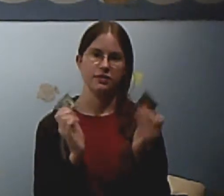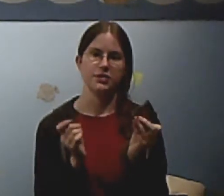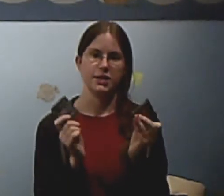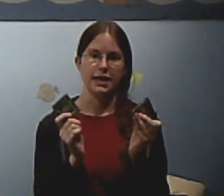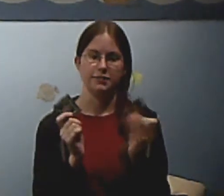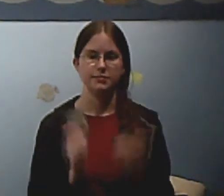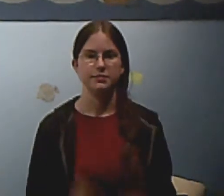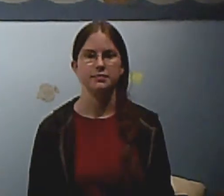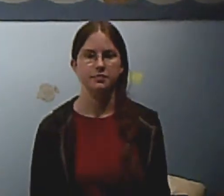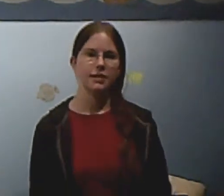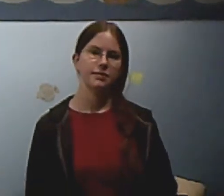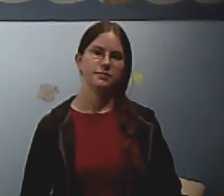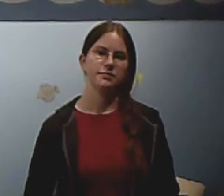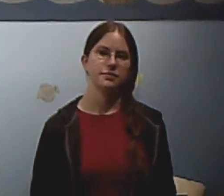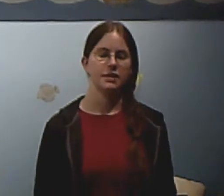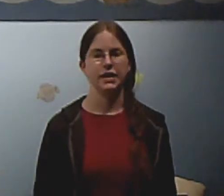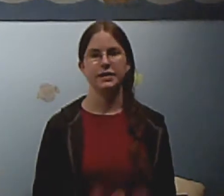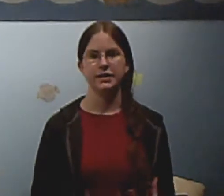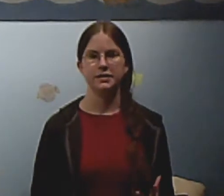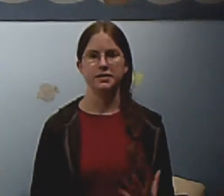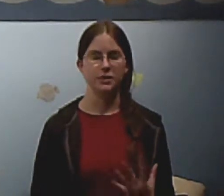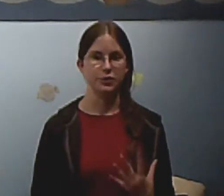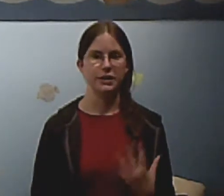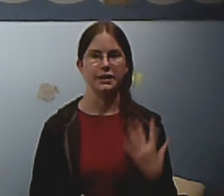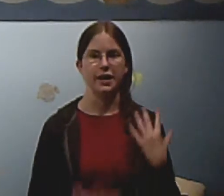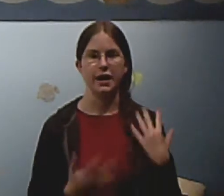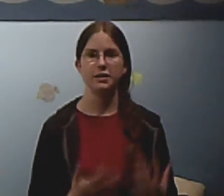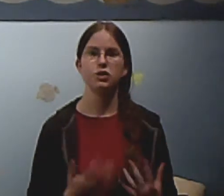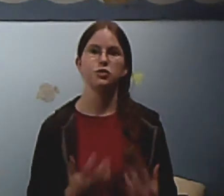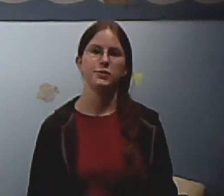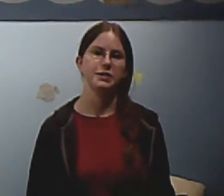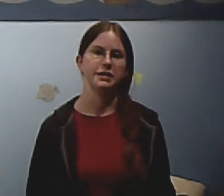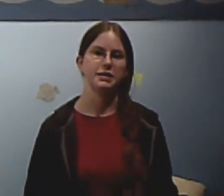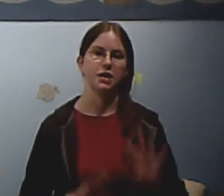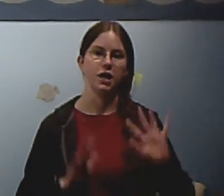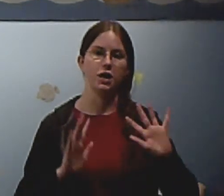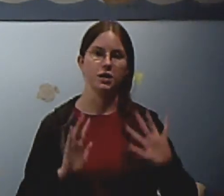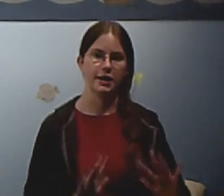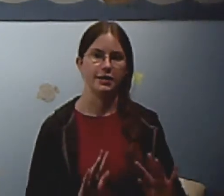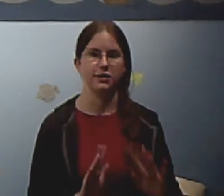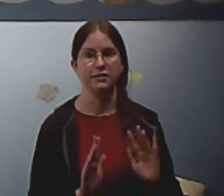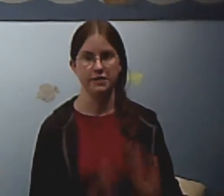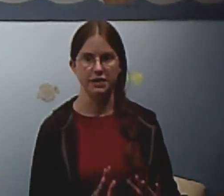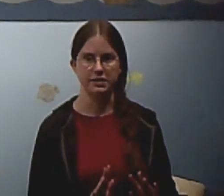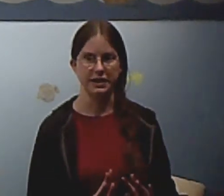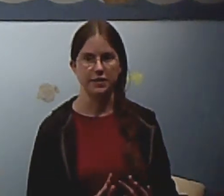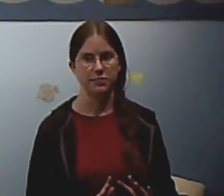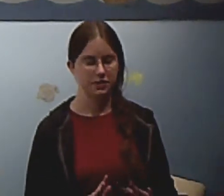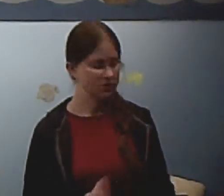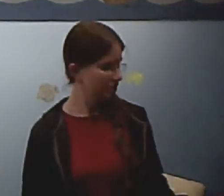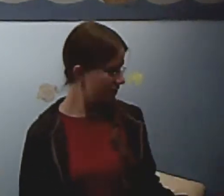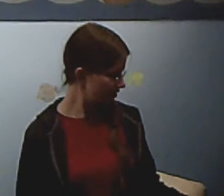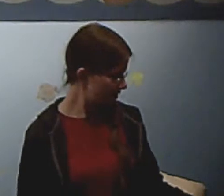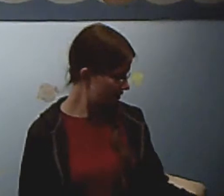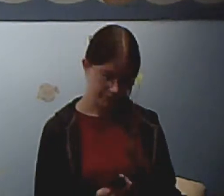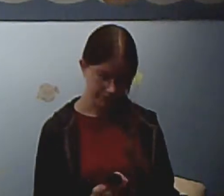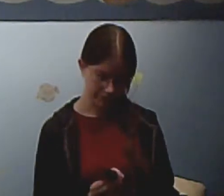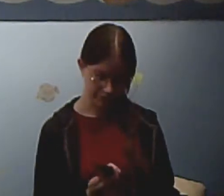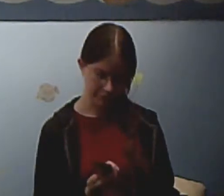there's that. And then as time went on, I accumulated a lot of Zelda games. For Game